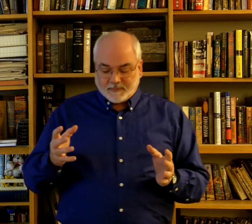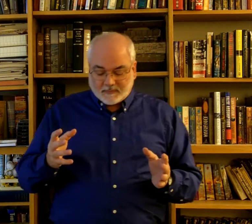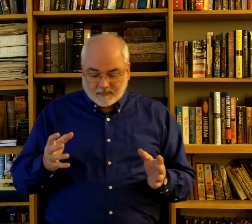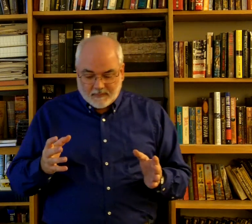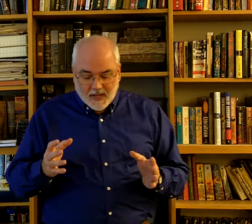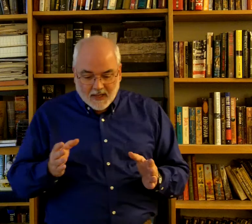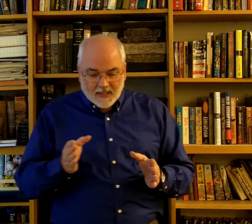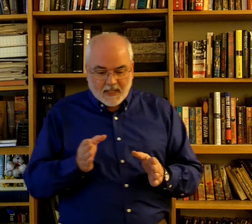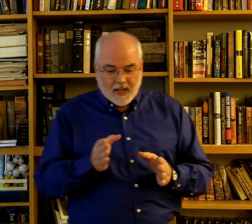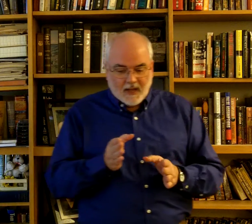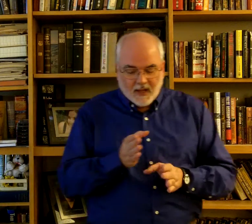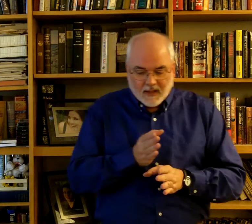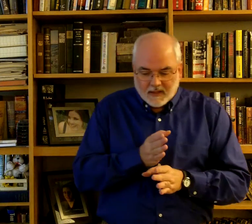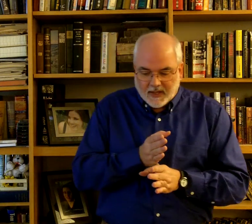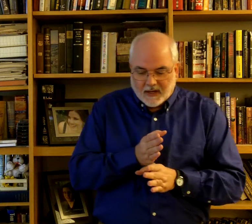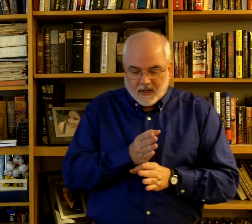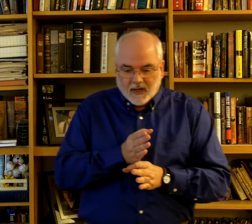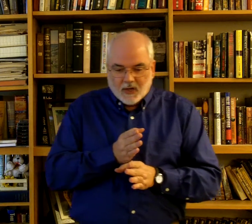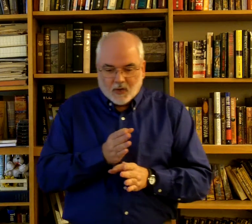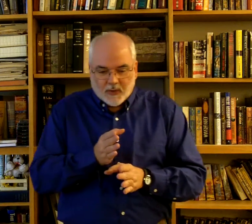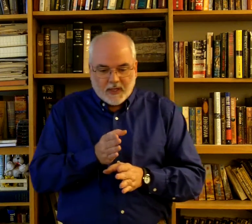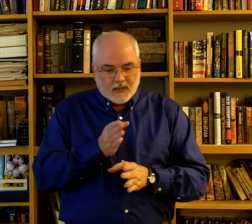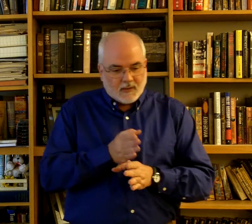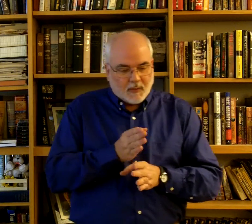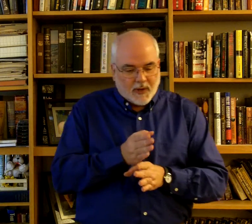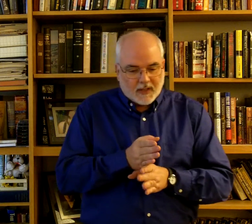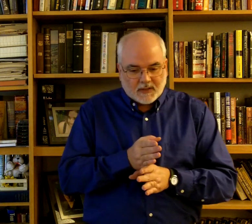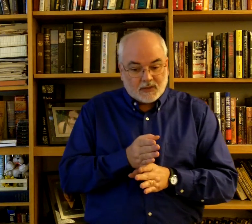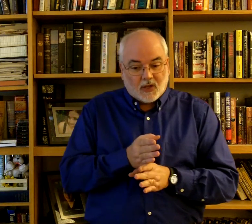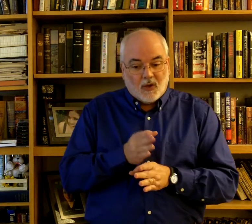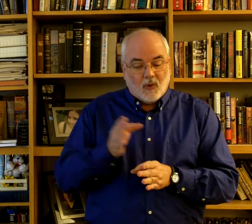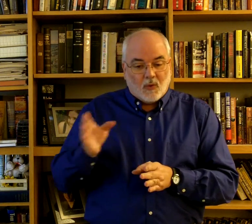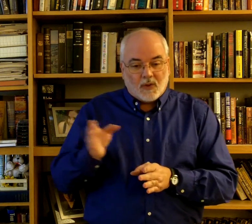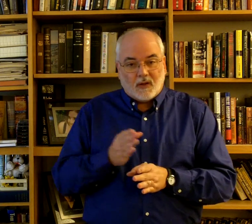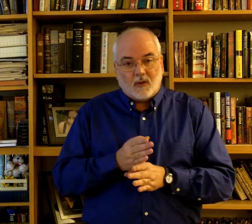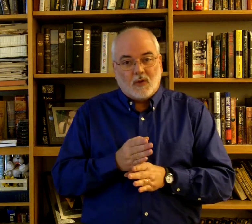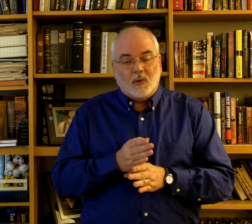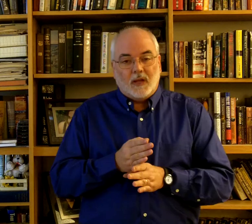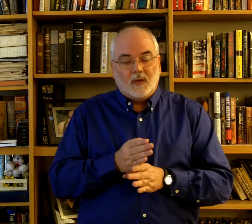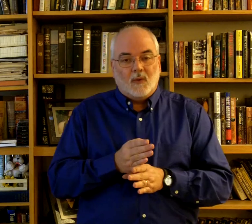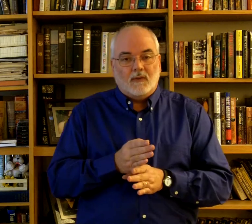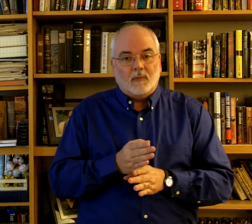let's say that you're ready to practice the slow or the quick, either one of them.